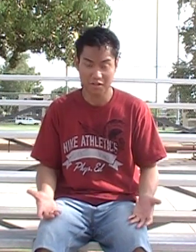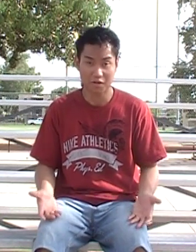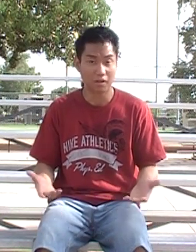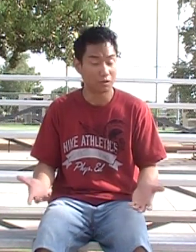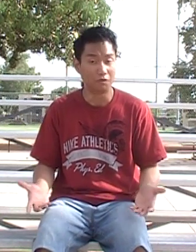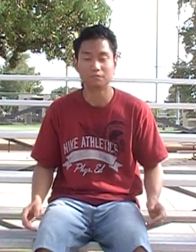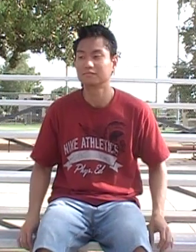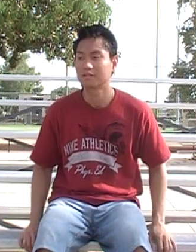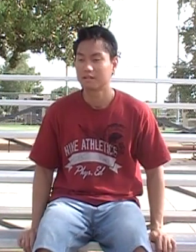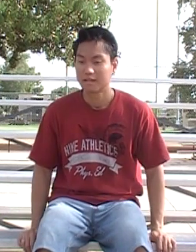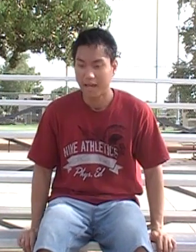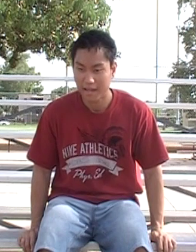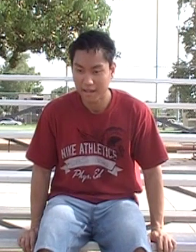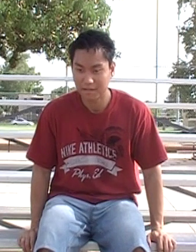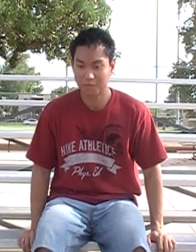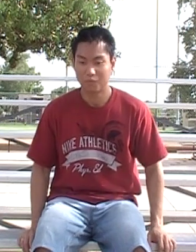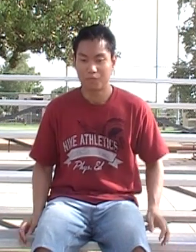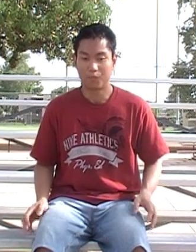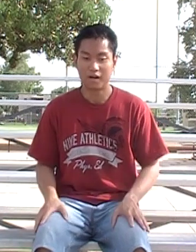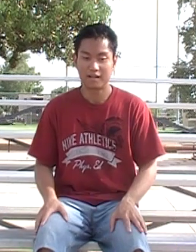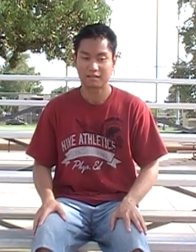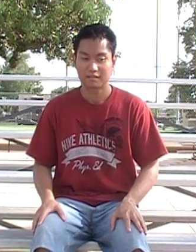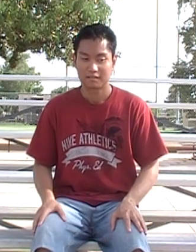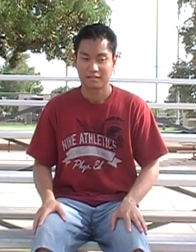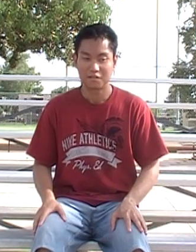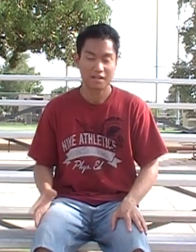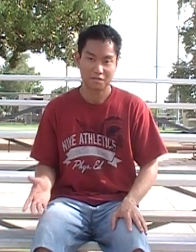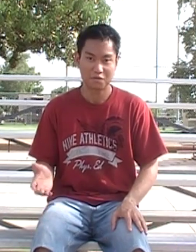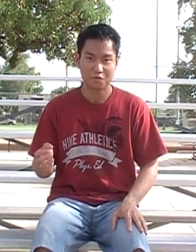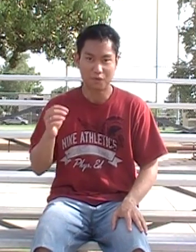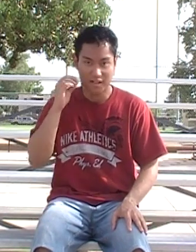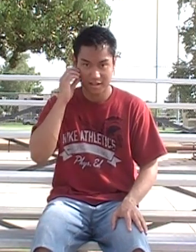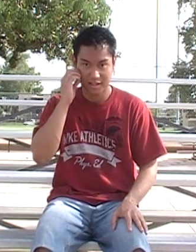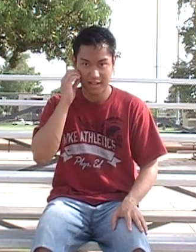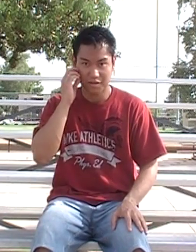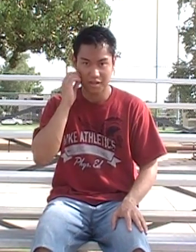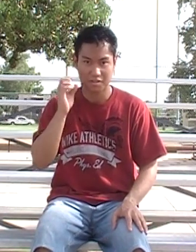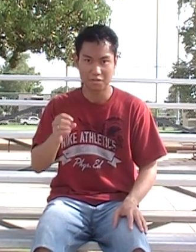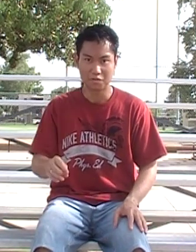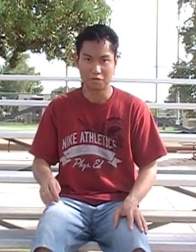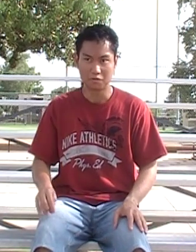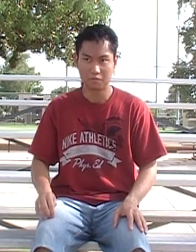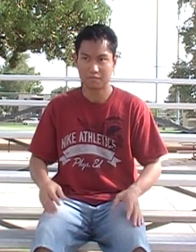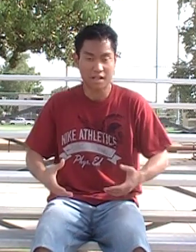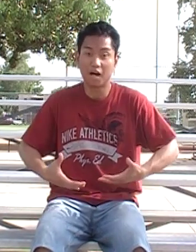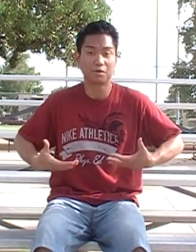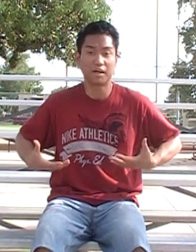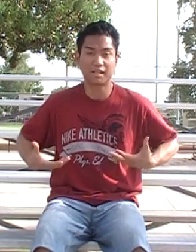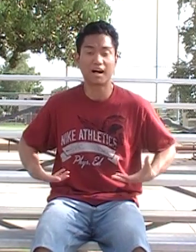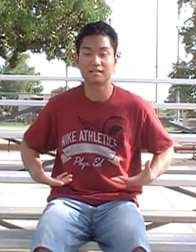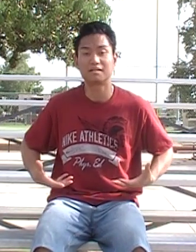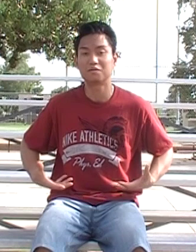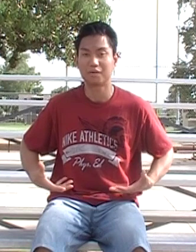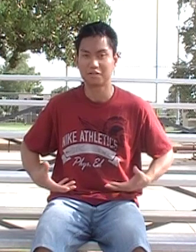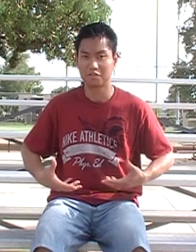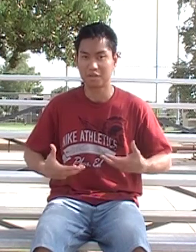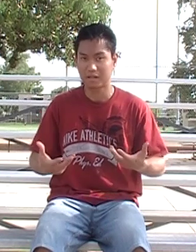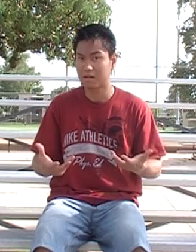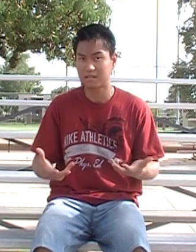you're alone. And what you can do while sitting down is to do, say, upper body kata when you're doing karate